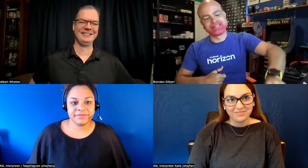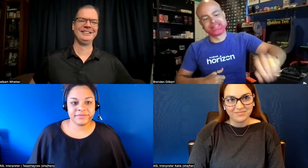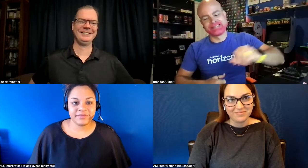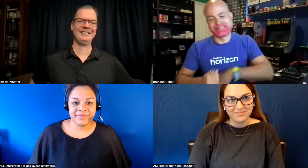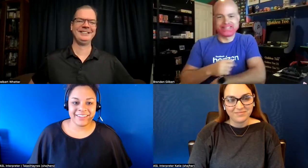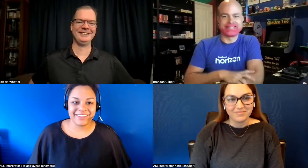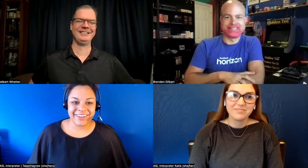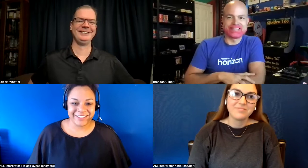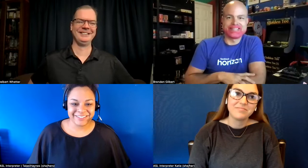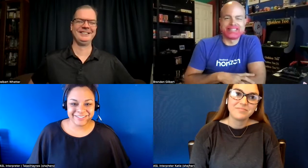it's funny